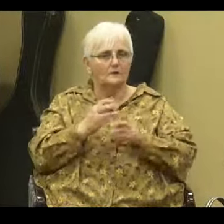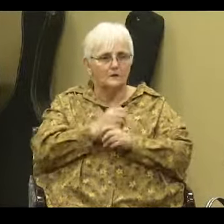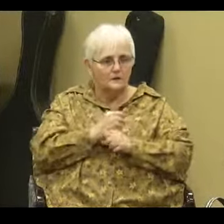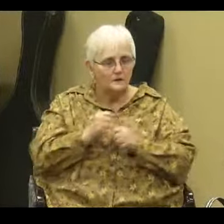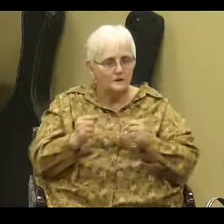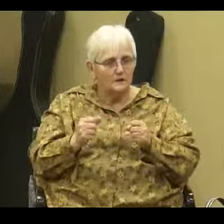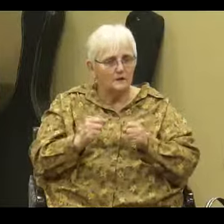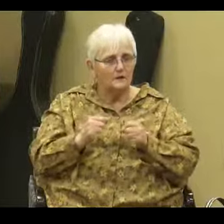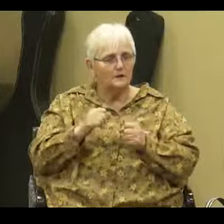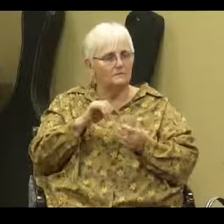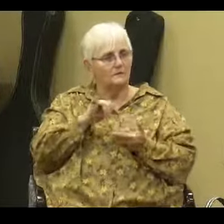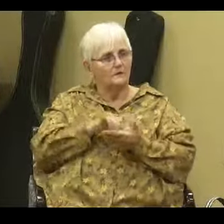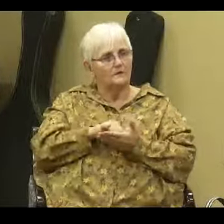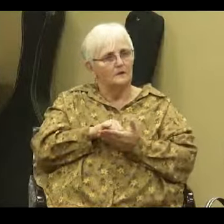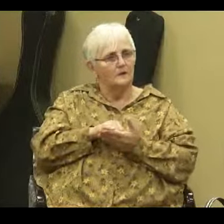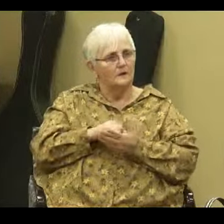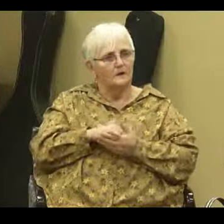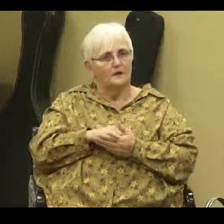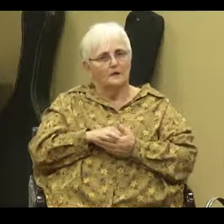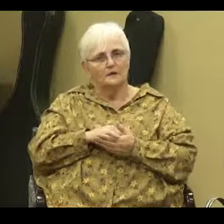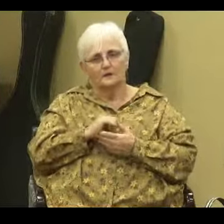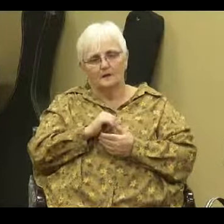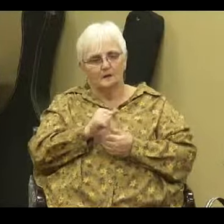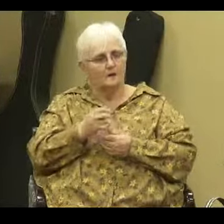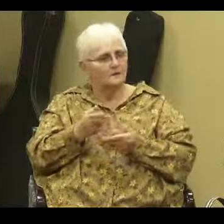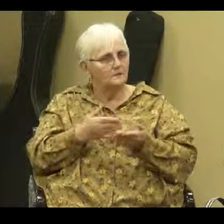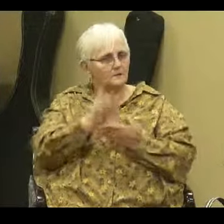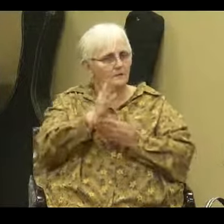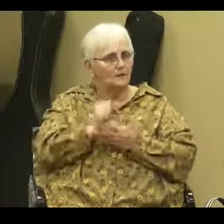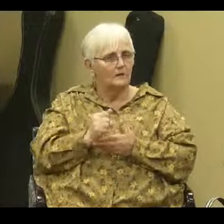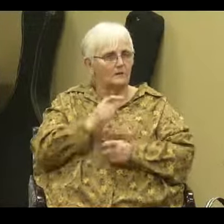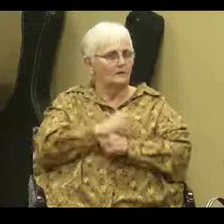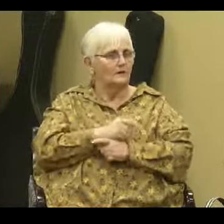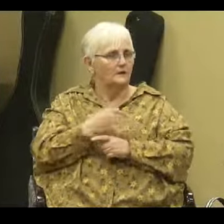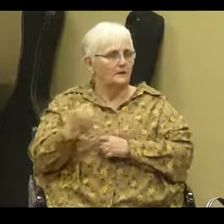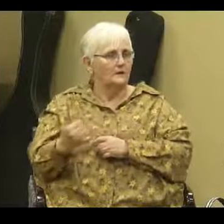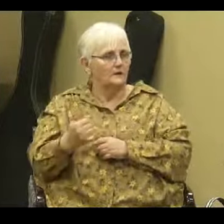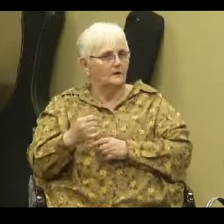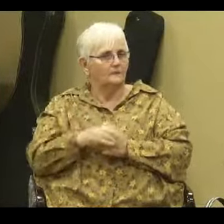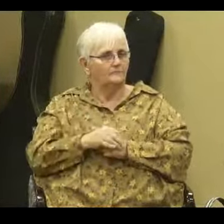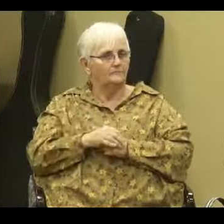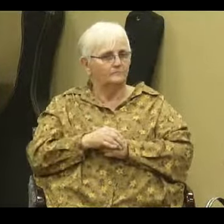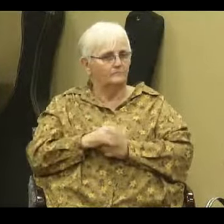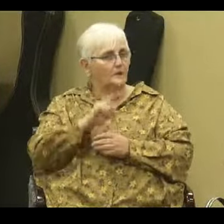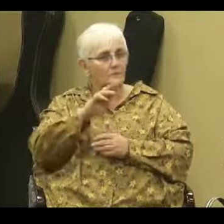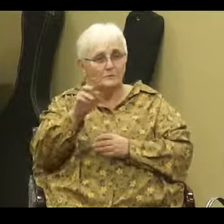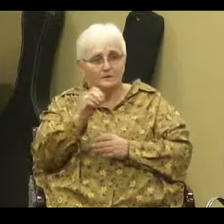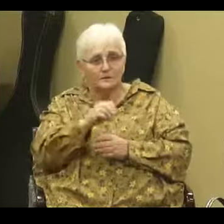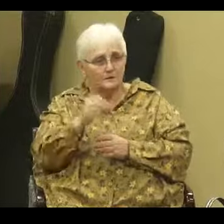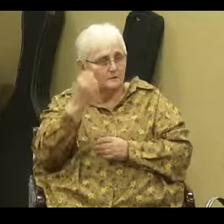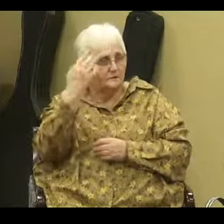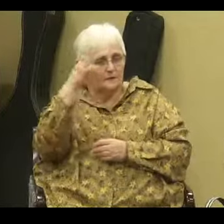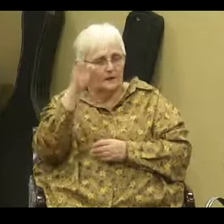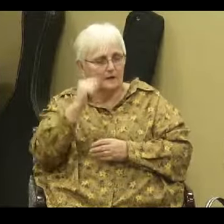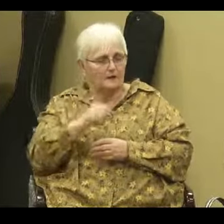that don't aren't serving God right now now percentages I don't know I don't want to know